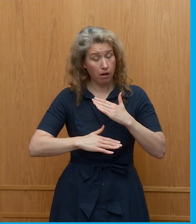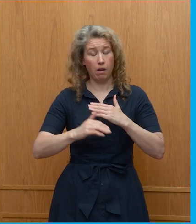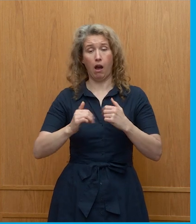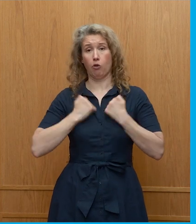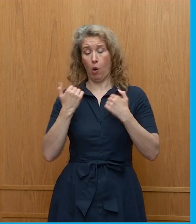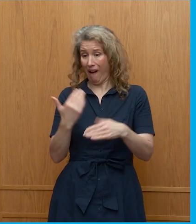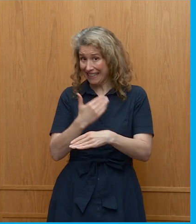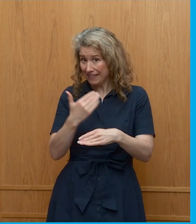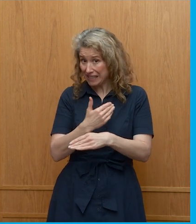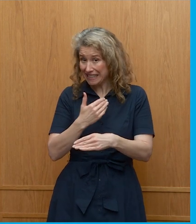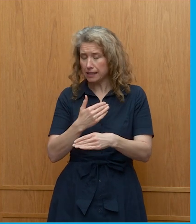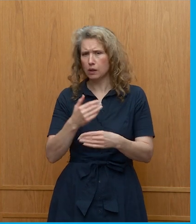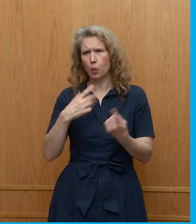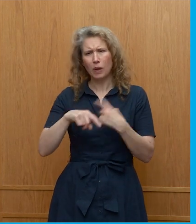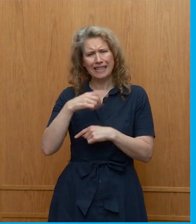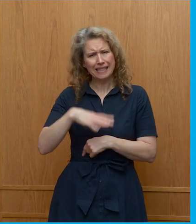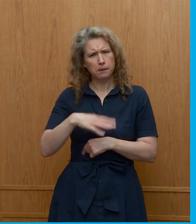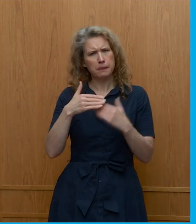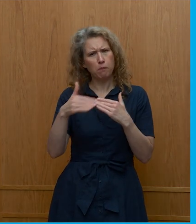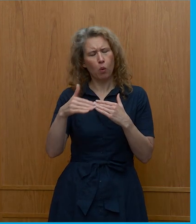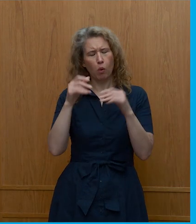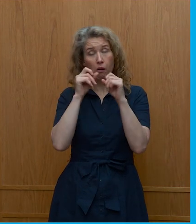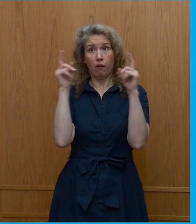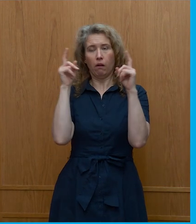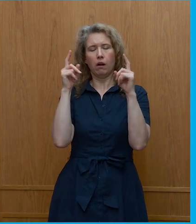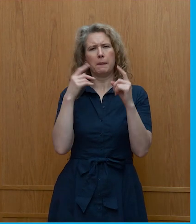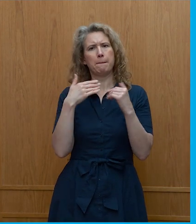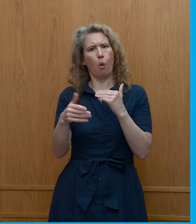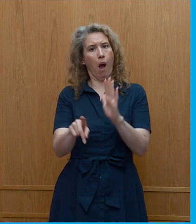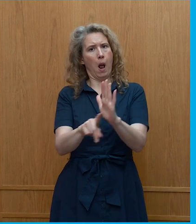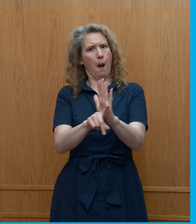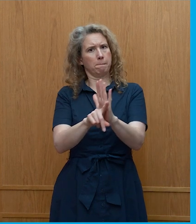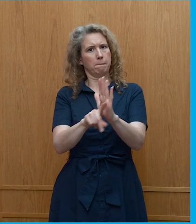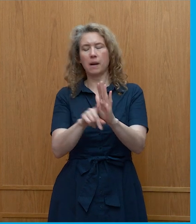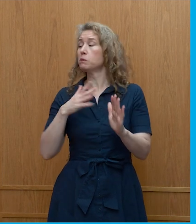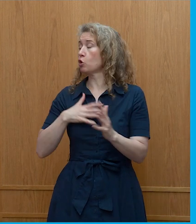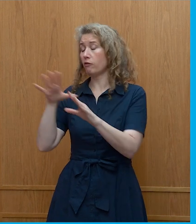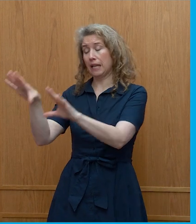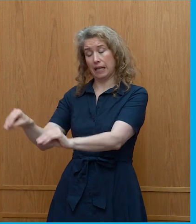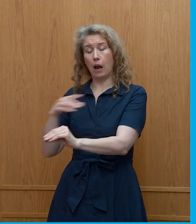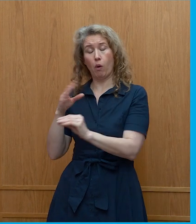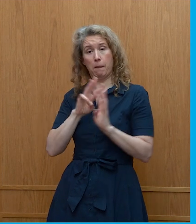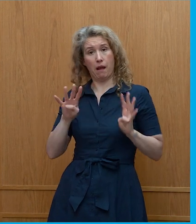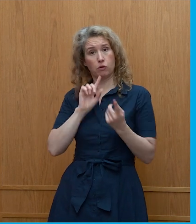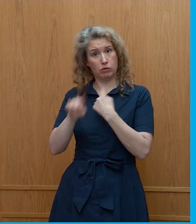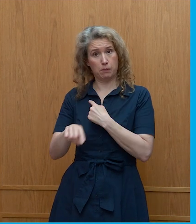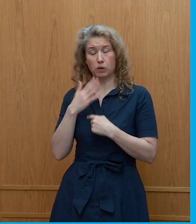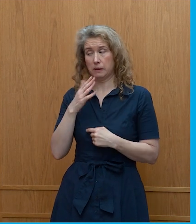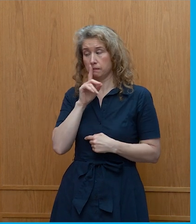do we need to be more alarmist? Sorry, sir, I'm bringing the panel in now. Thank you.